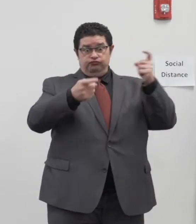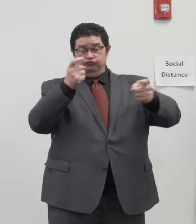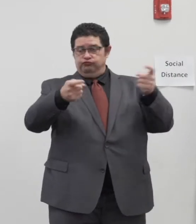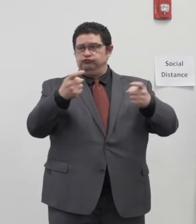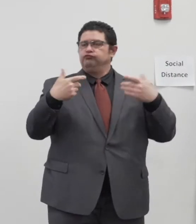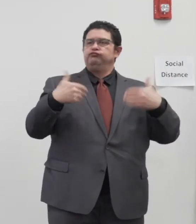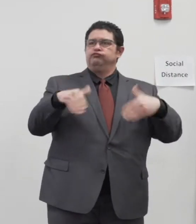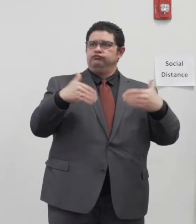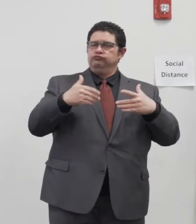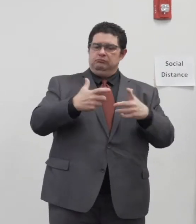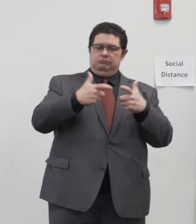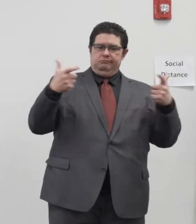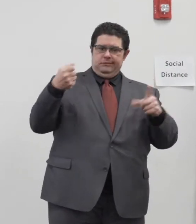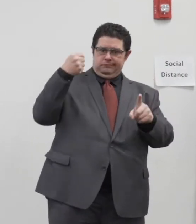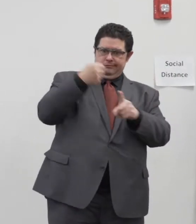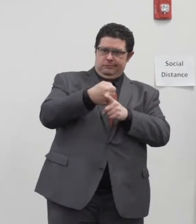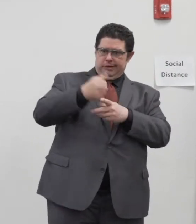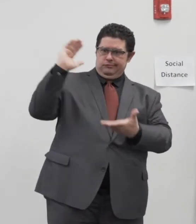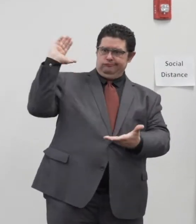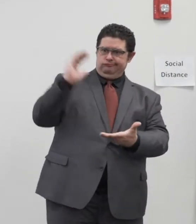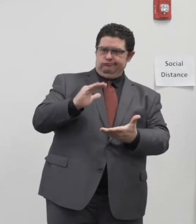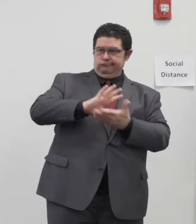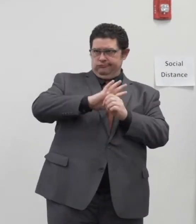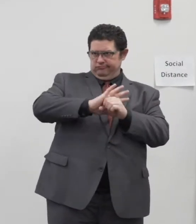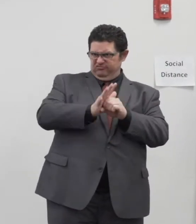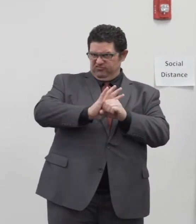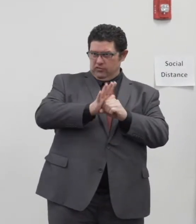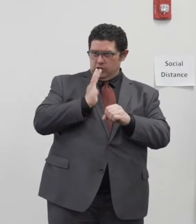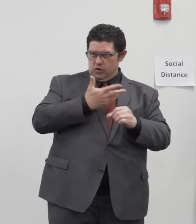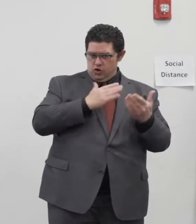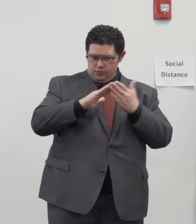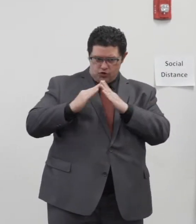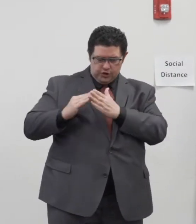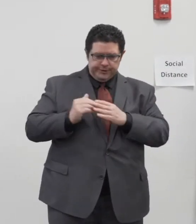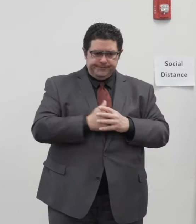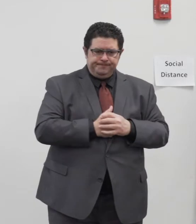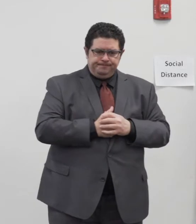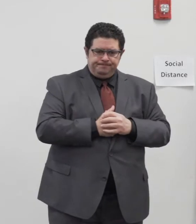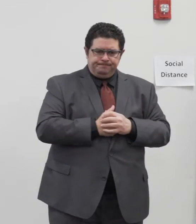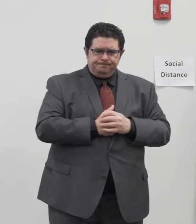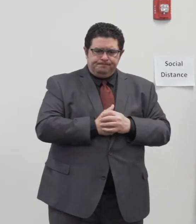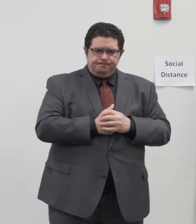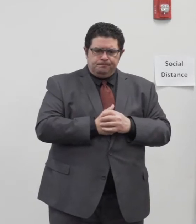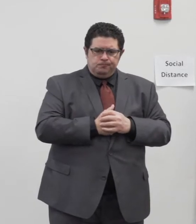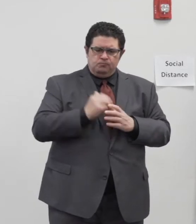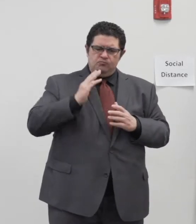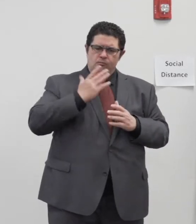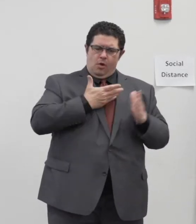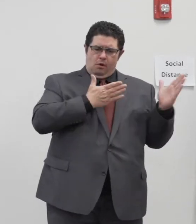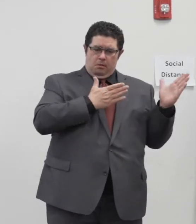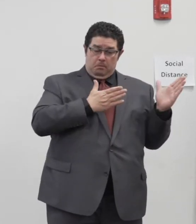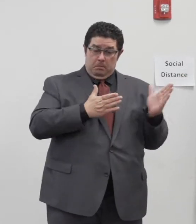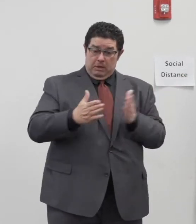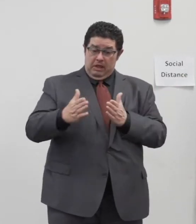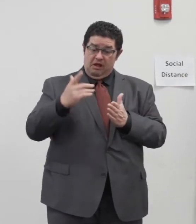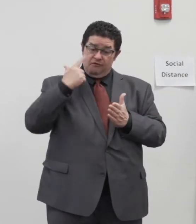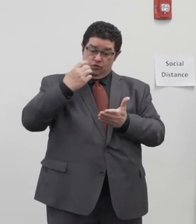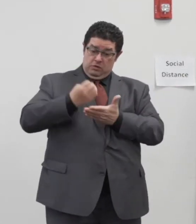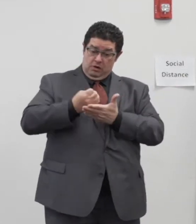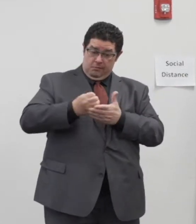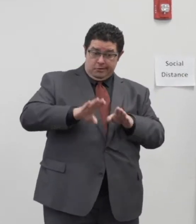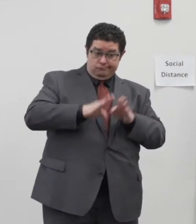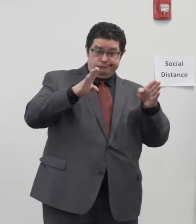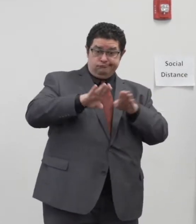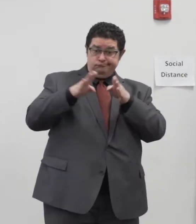virus in our community. As we continue to work on our plans for reopening the economy, we have to be patient with